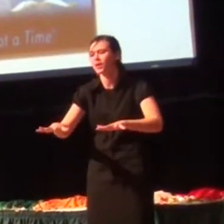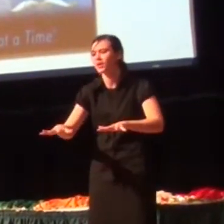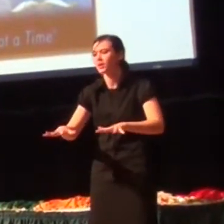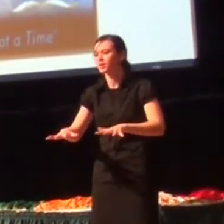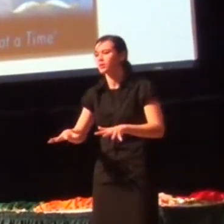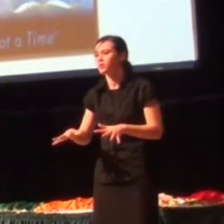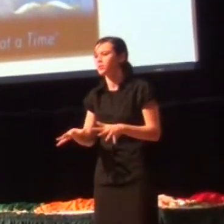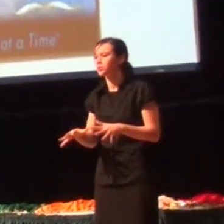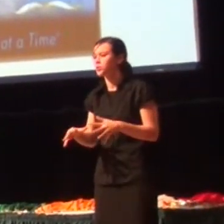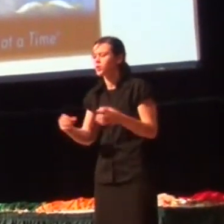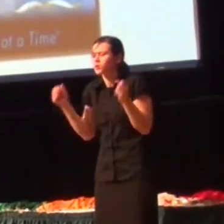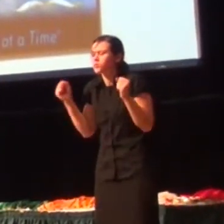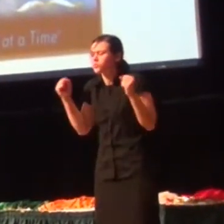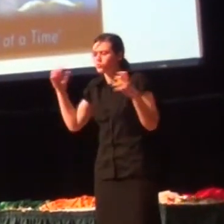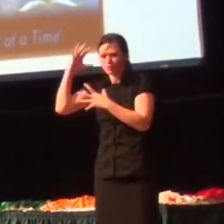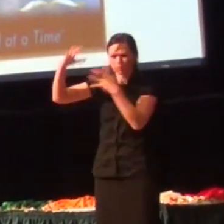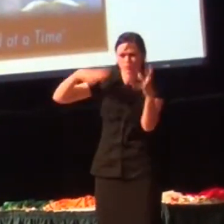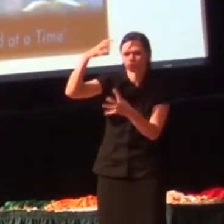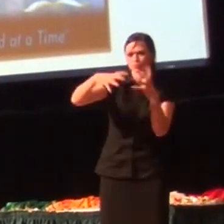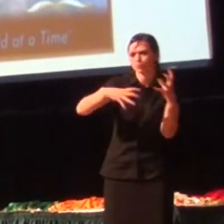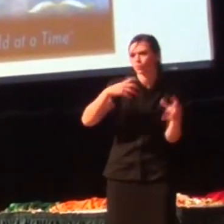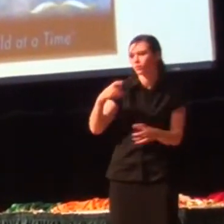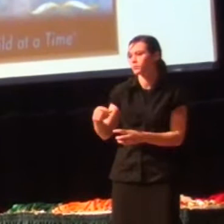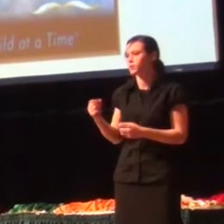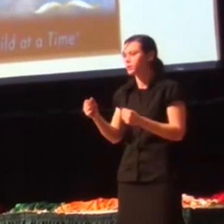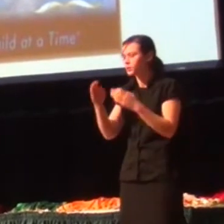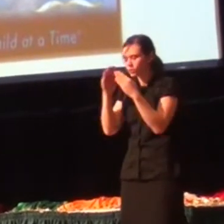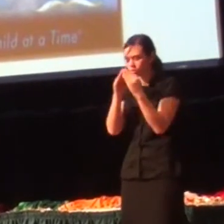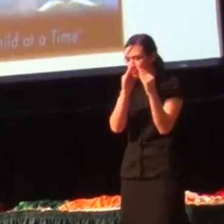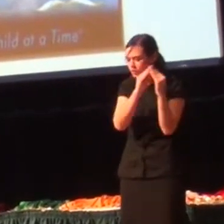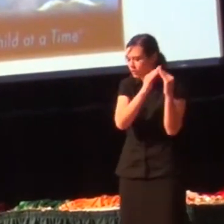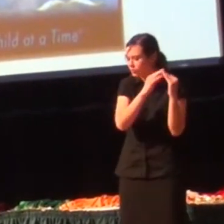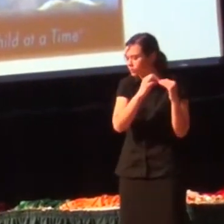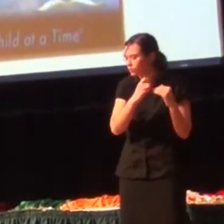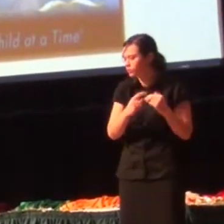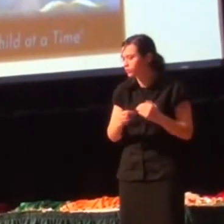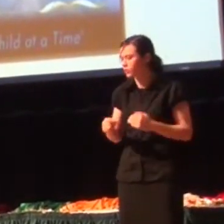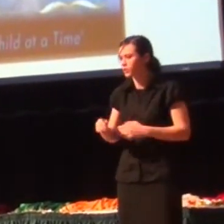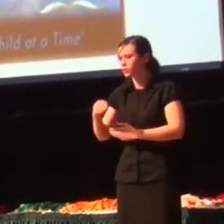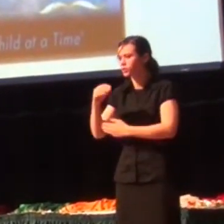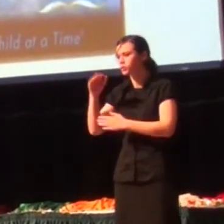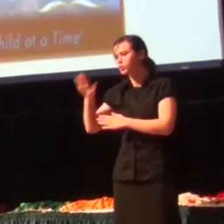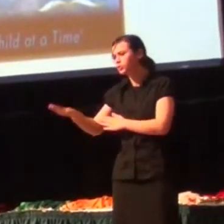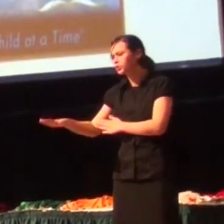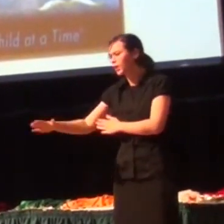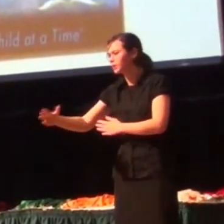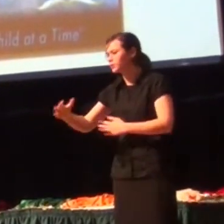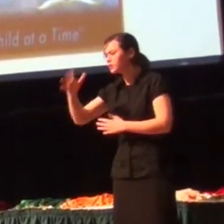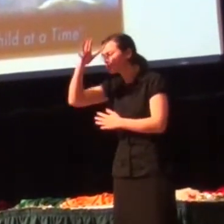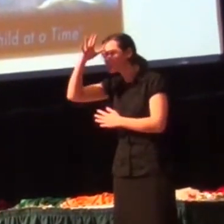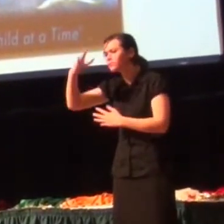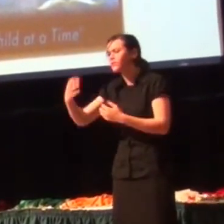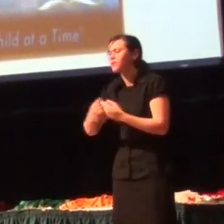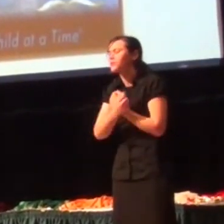winter storm needs the warmth of summer rays. Like an orphan child needs its dad's embrace. I need you.